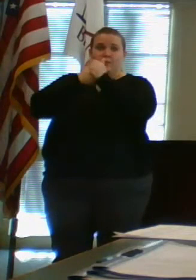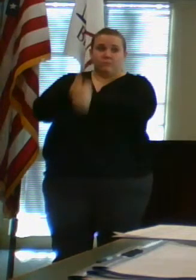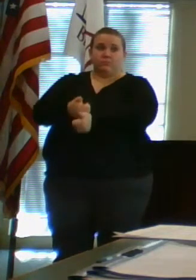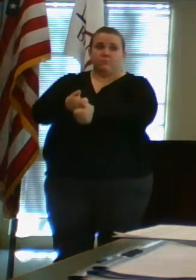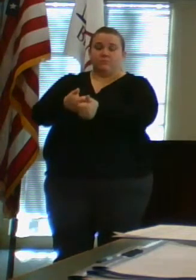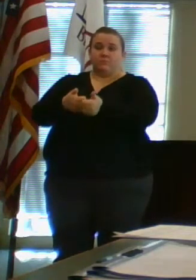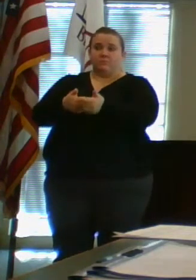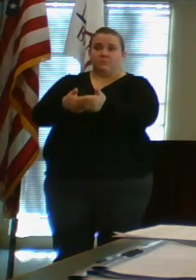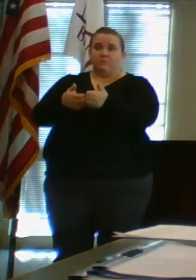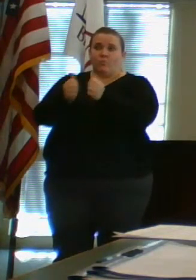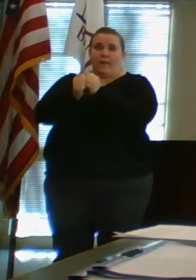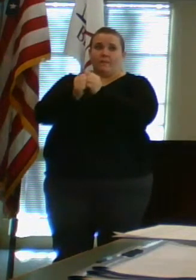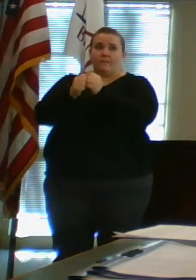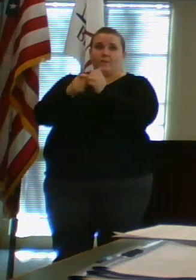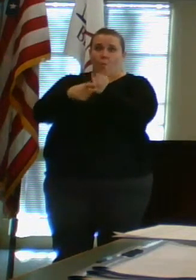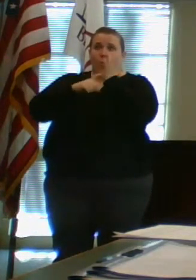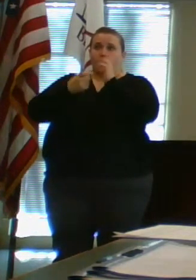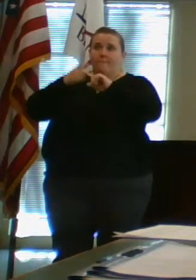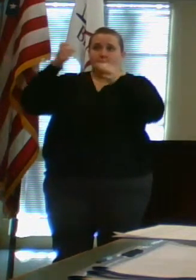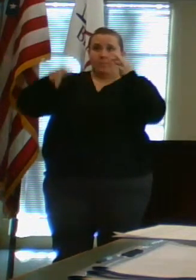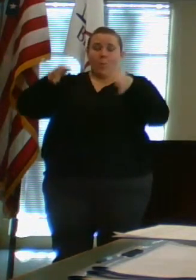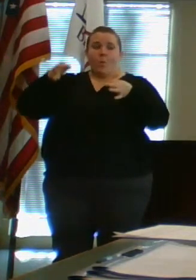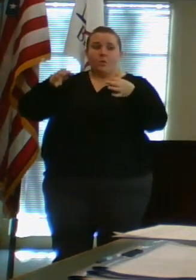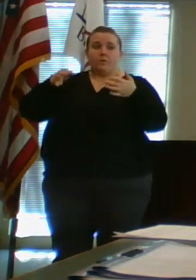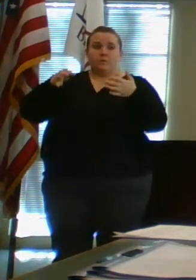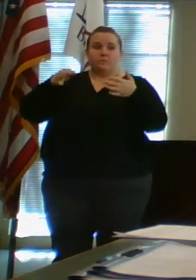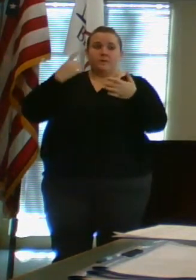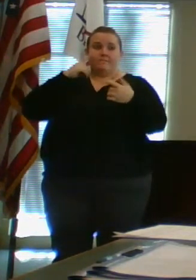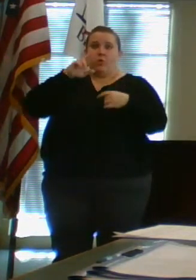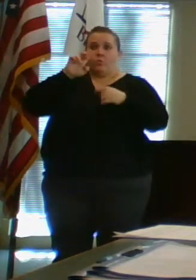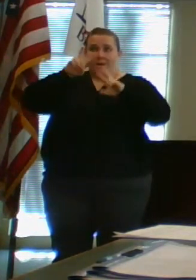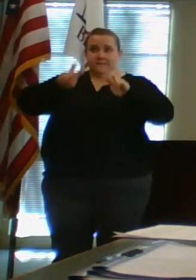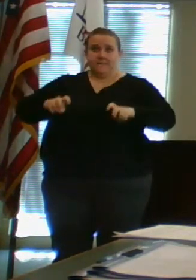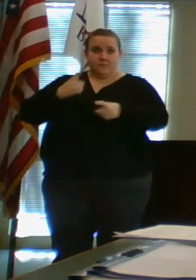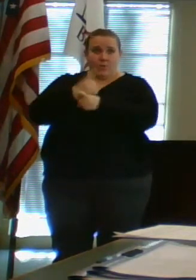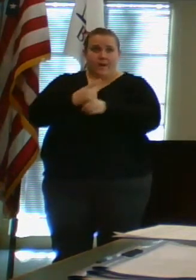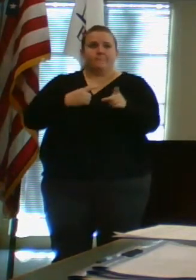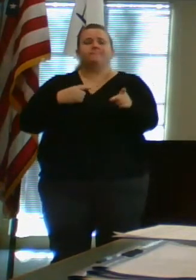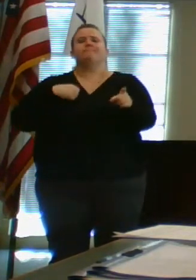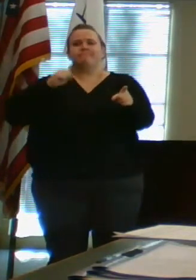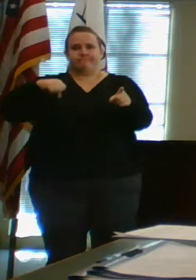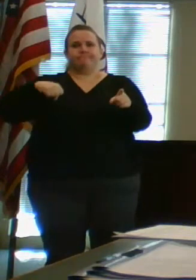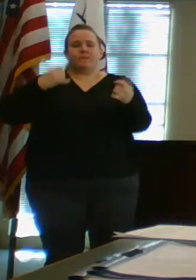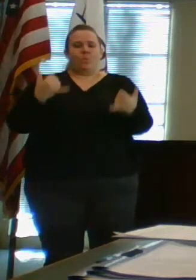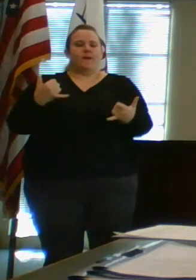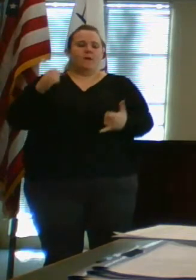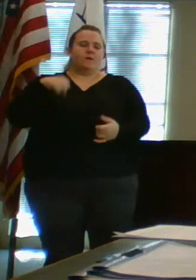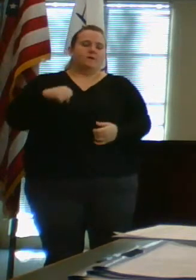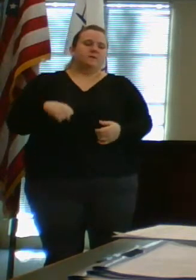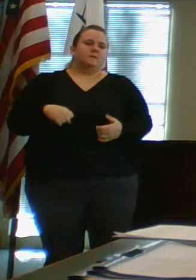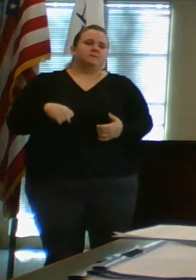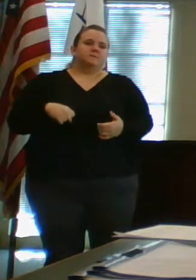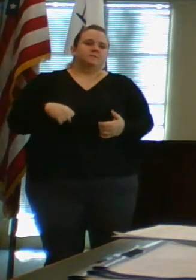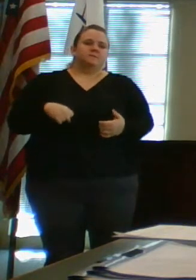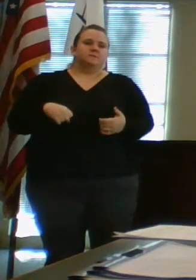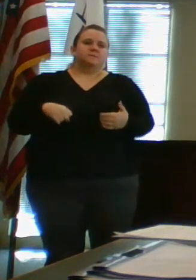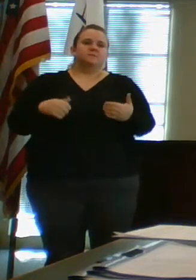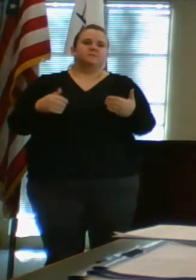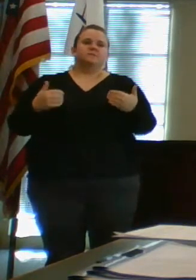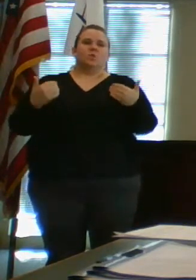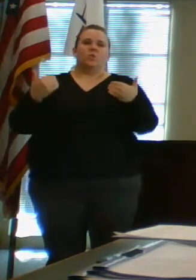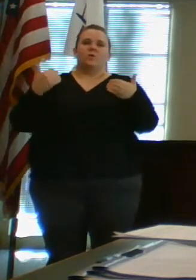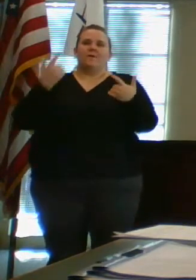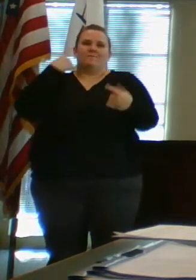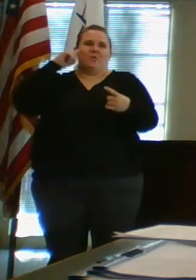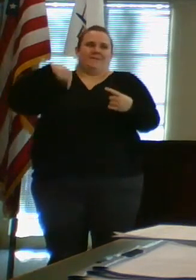reassessment has to be done. We would at this point. We have wiggle room. And certainly